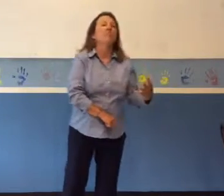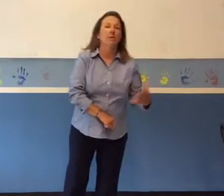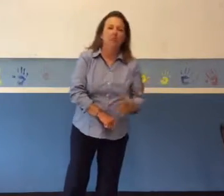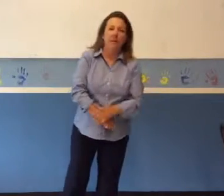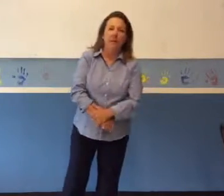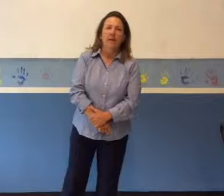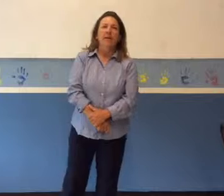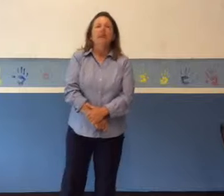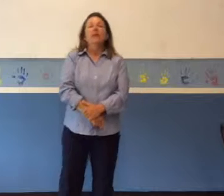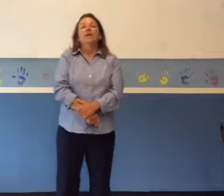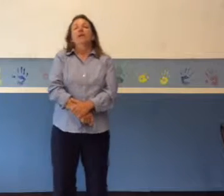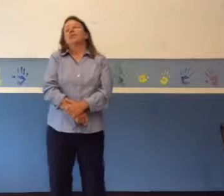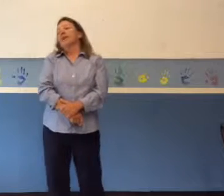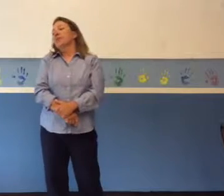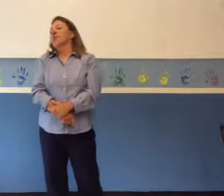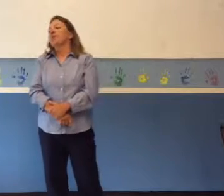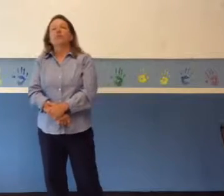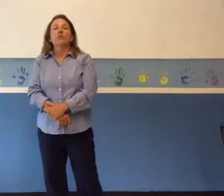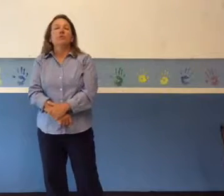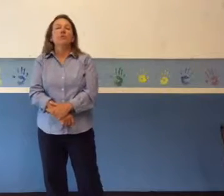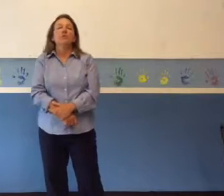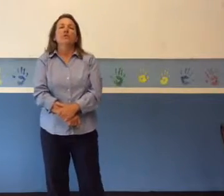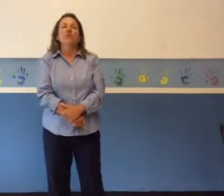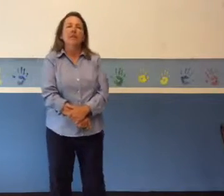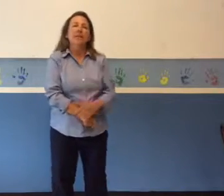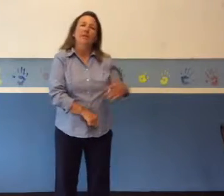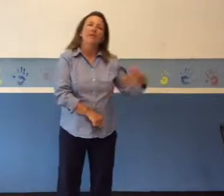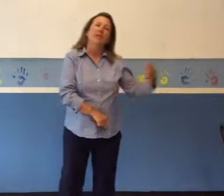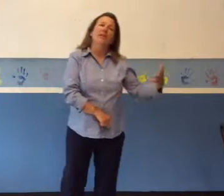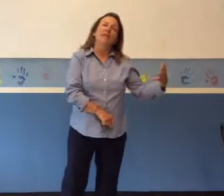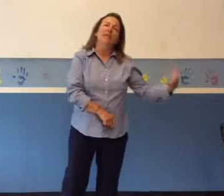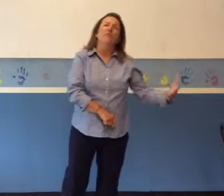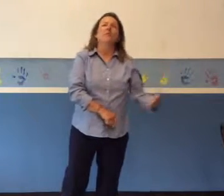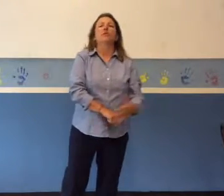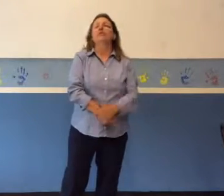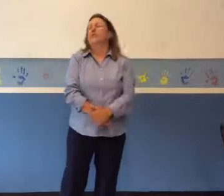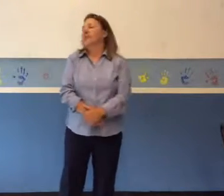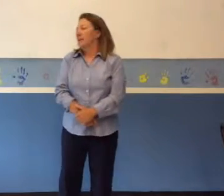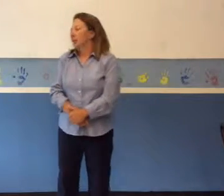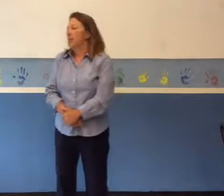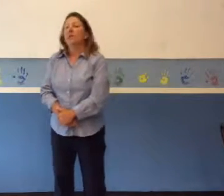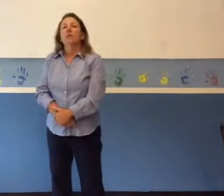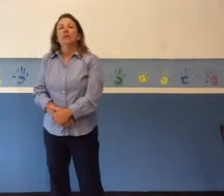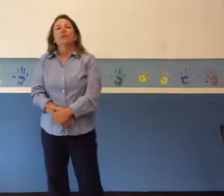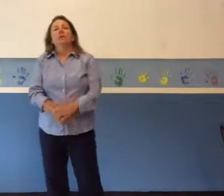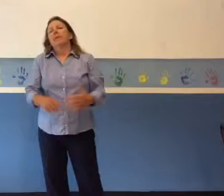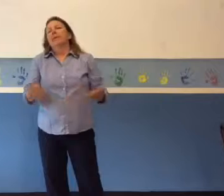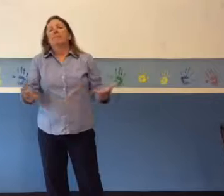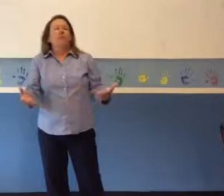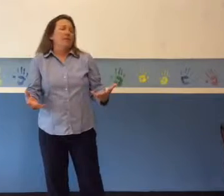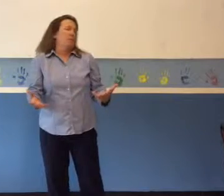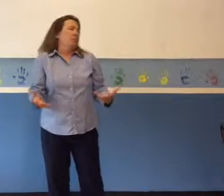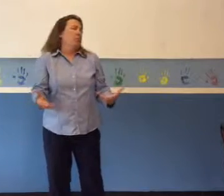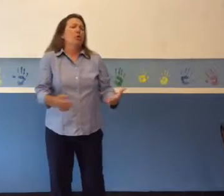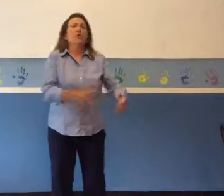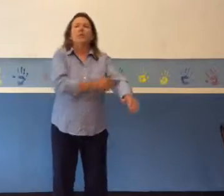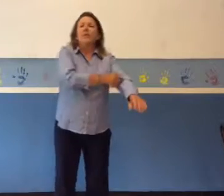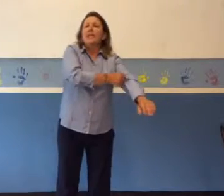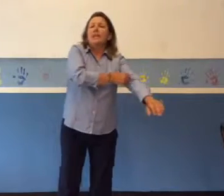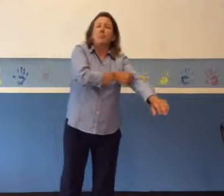of merit day. Tenure was originally seen at the university level. Many professors would work for years